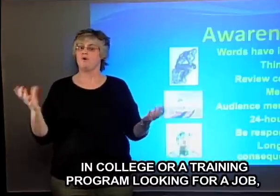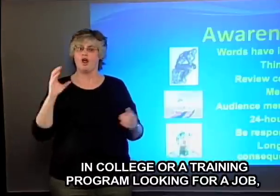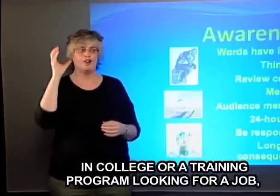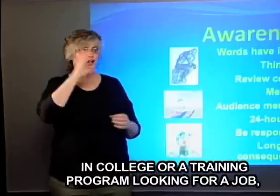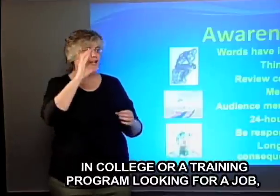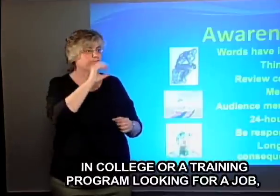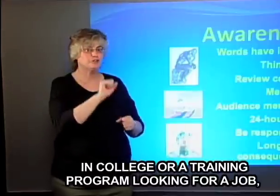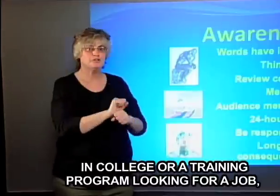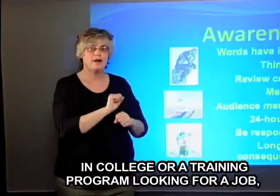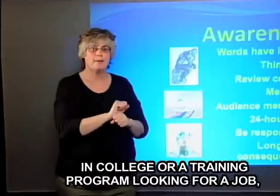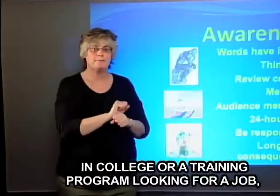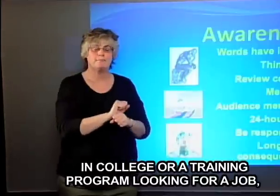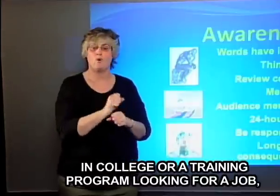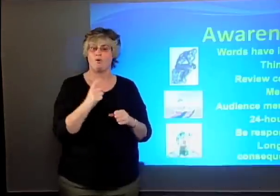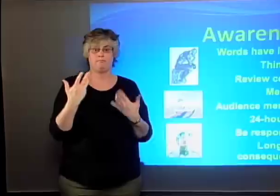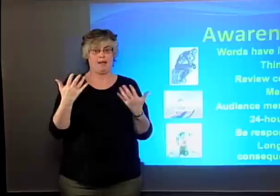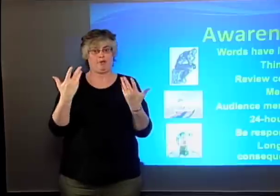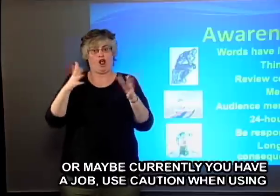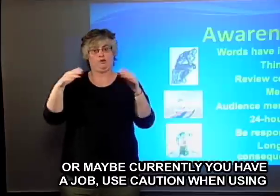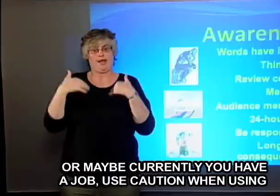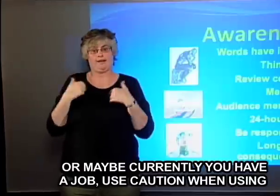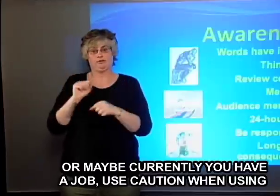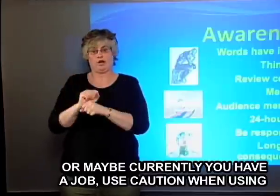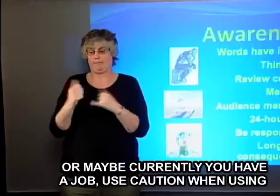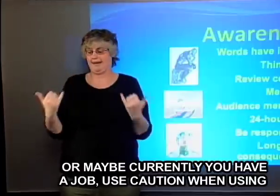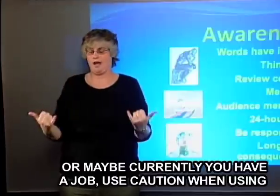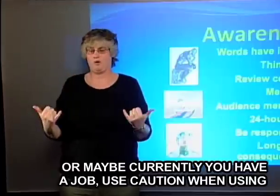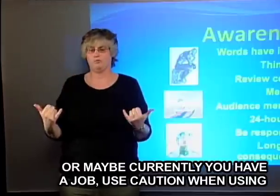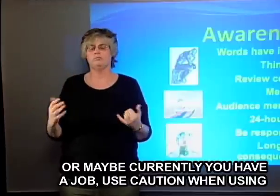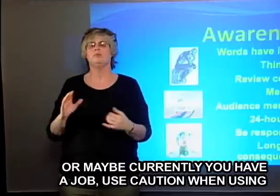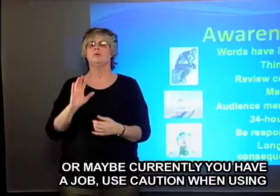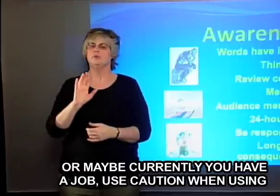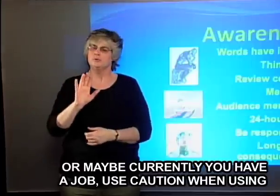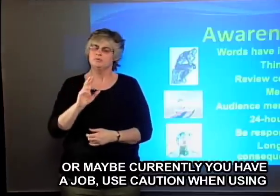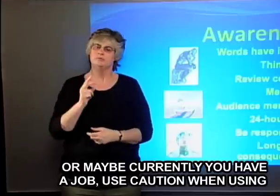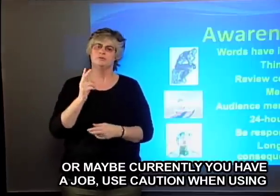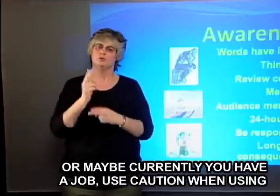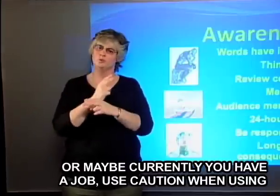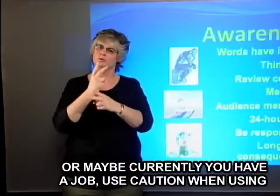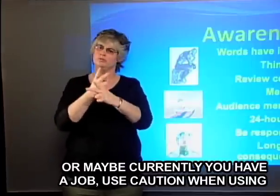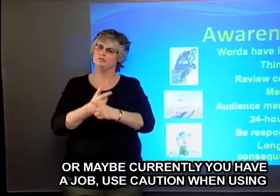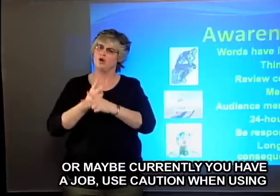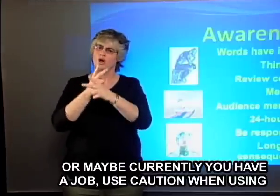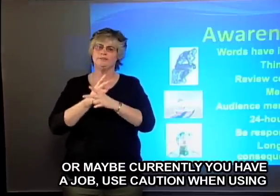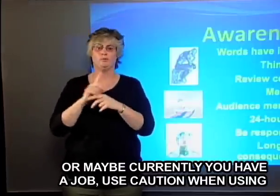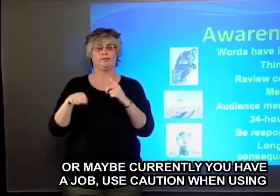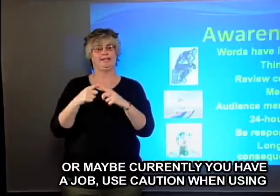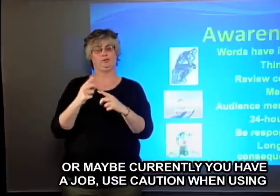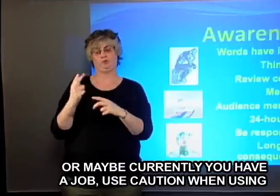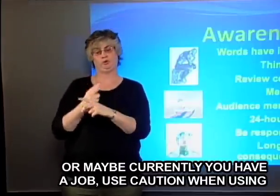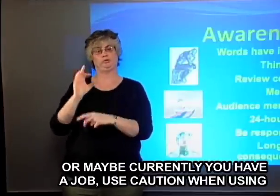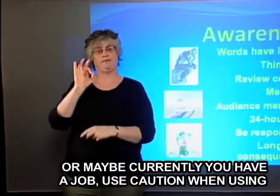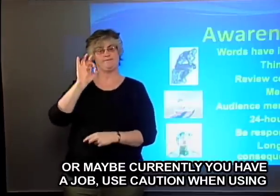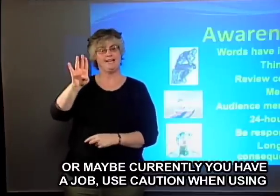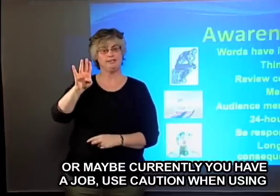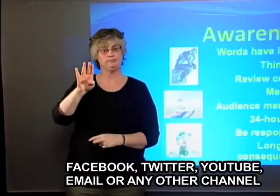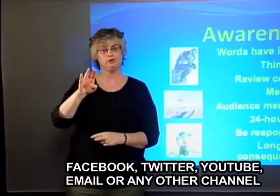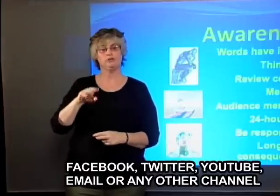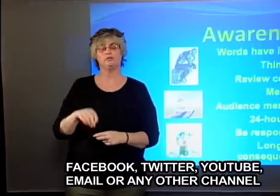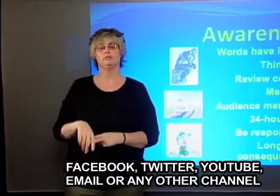job or maybe currently you have a job. Use caution when using Facebook,